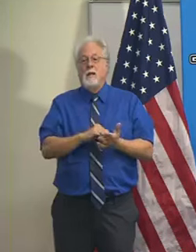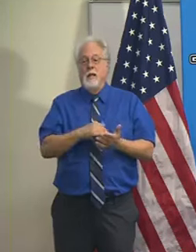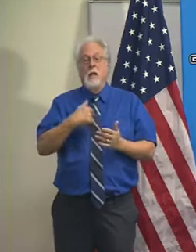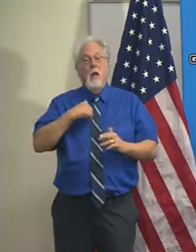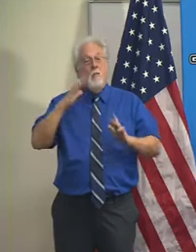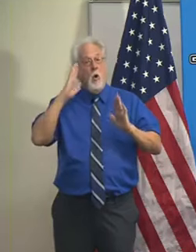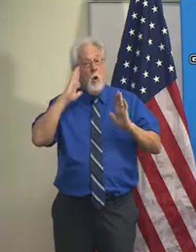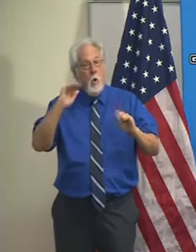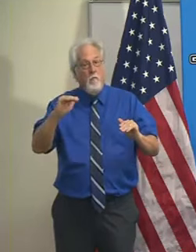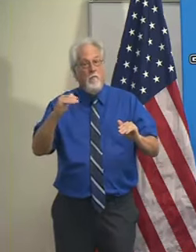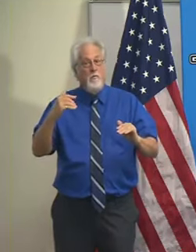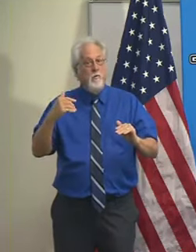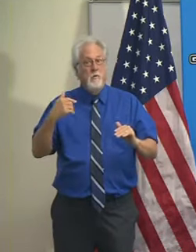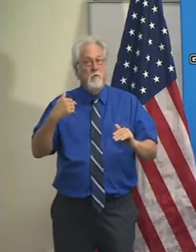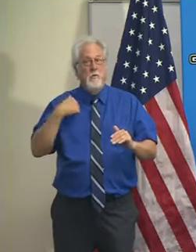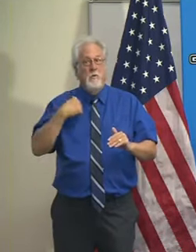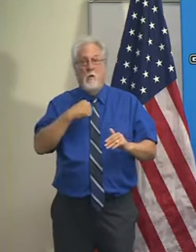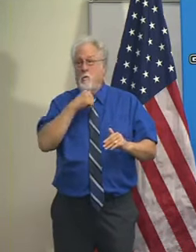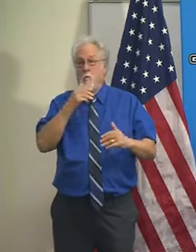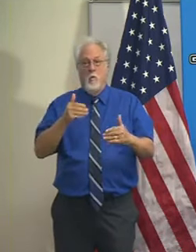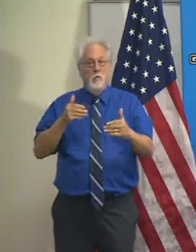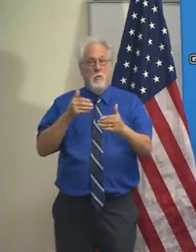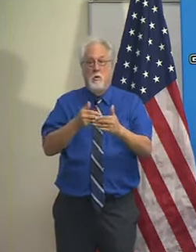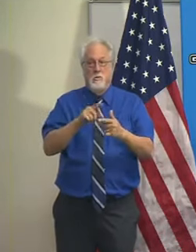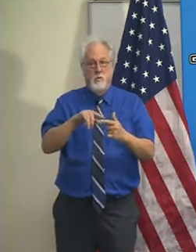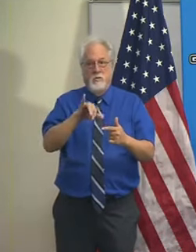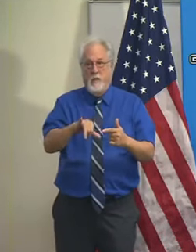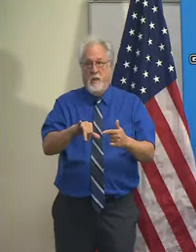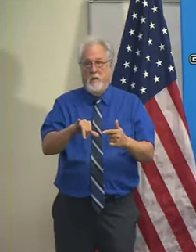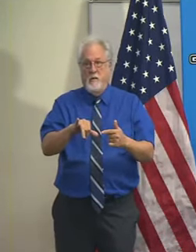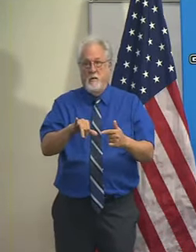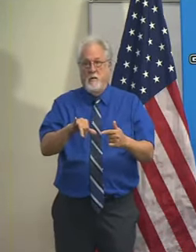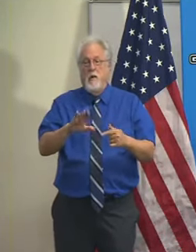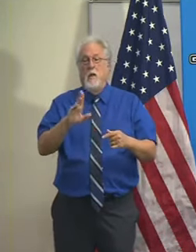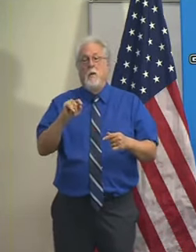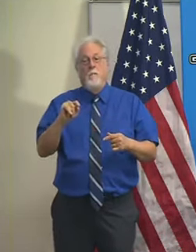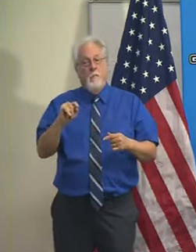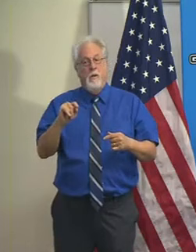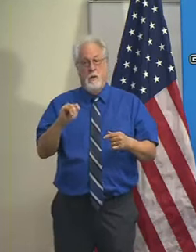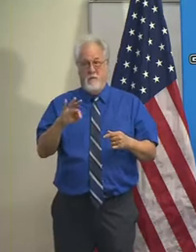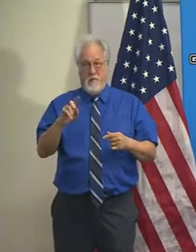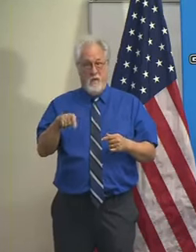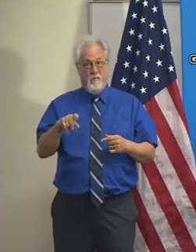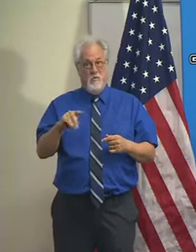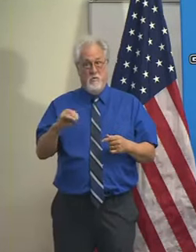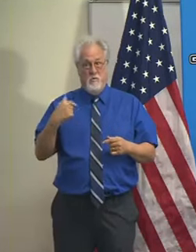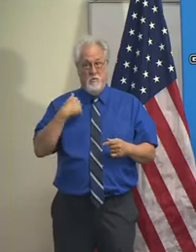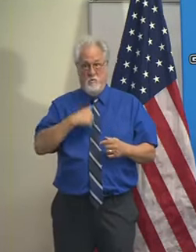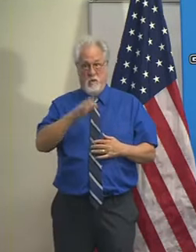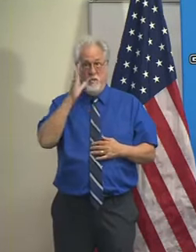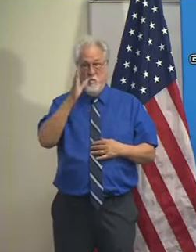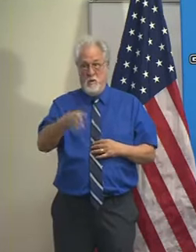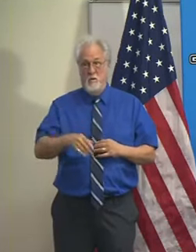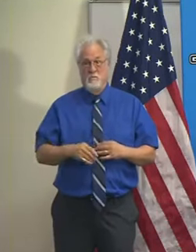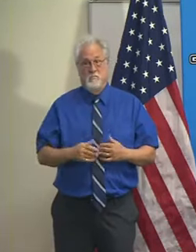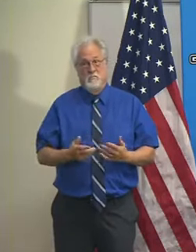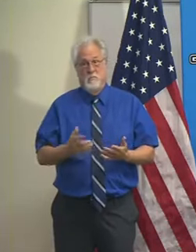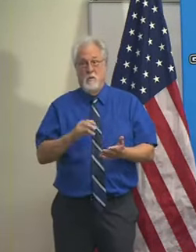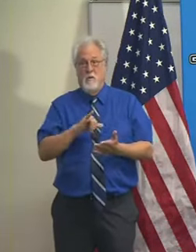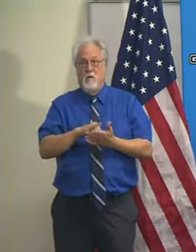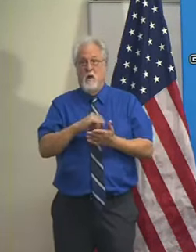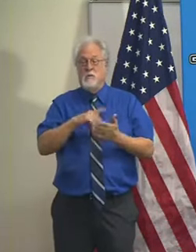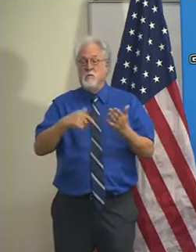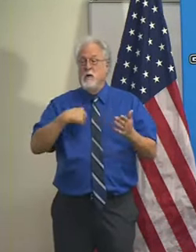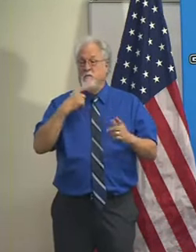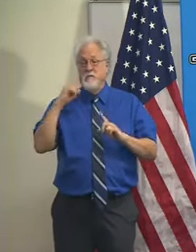I'm hopeful that we're not going to get anywhere close to that. But if we have to, we will. That's what I have